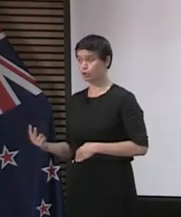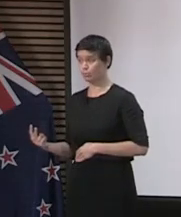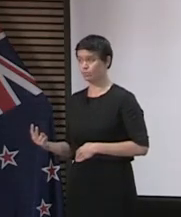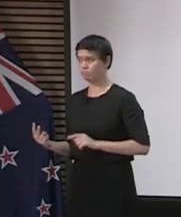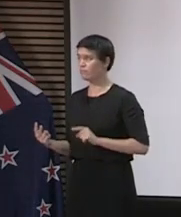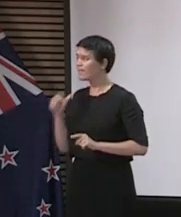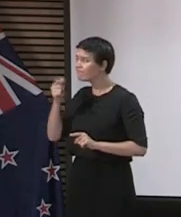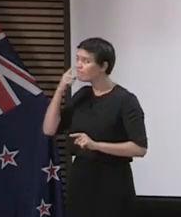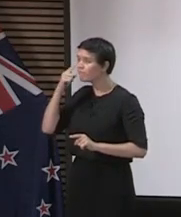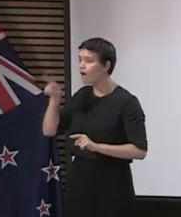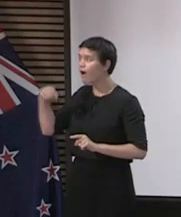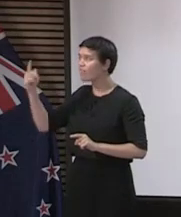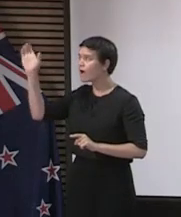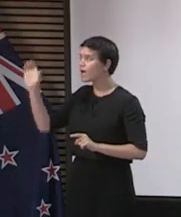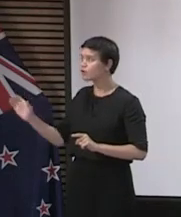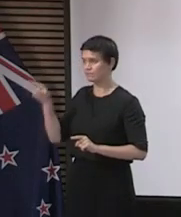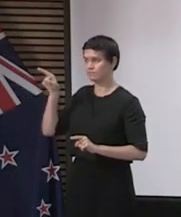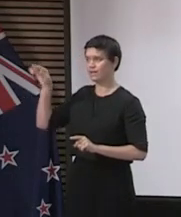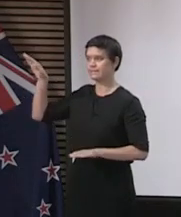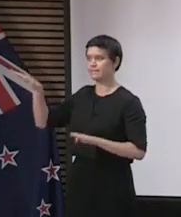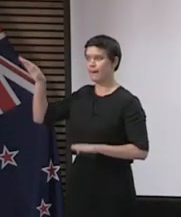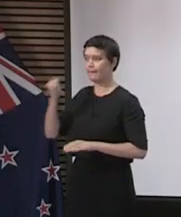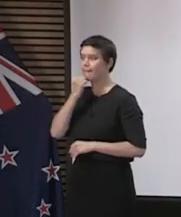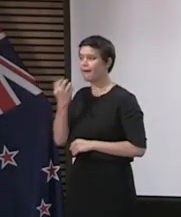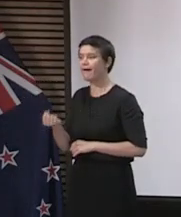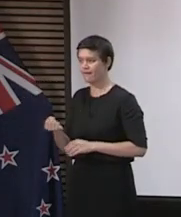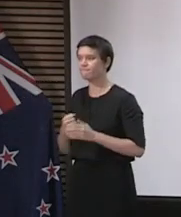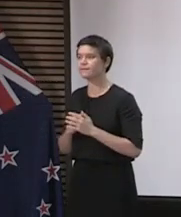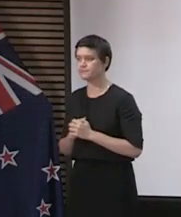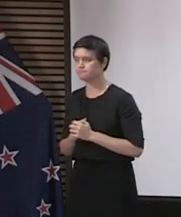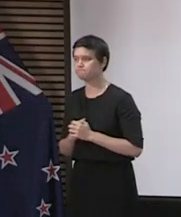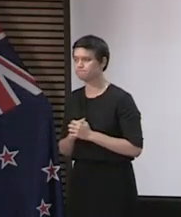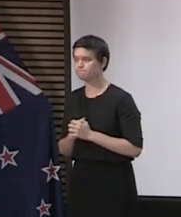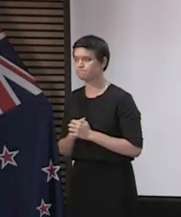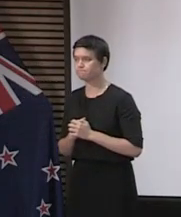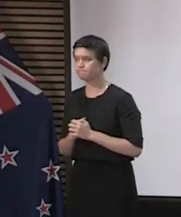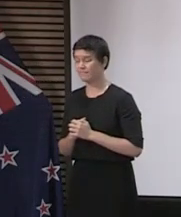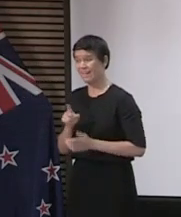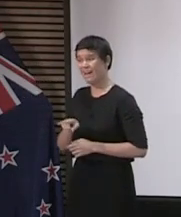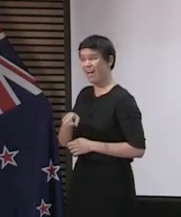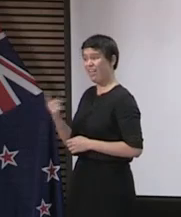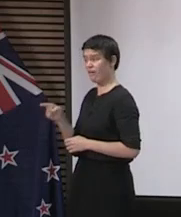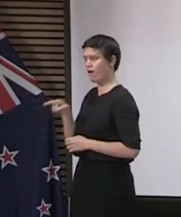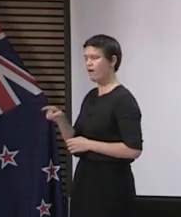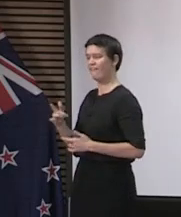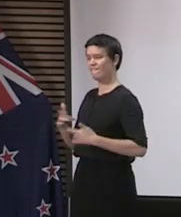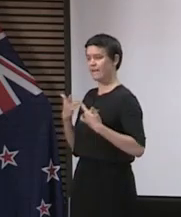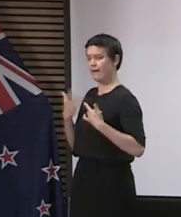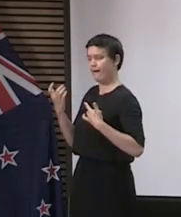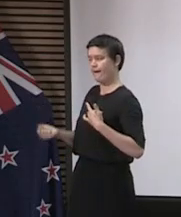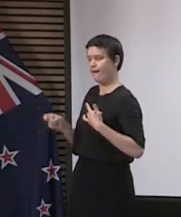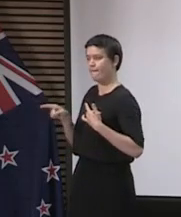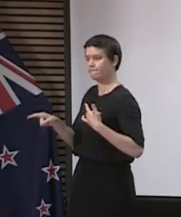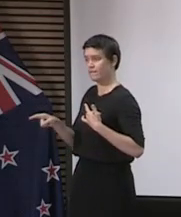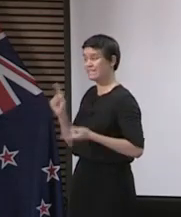jurisdictions including Australia. The reason why some of those probable cases have been reclassified is because